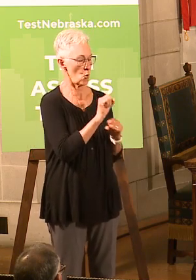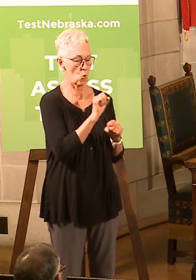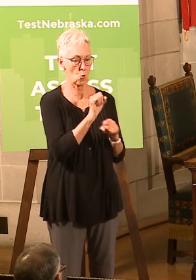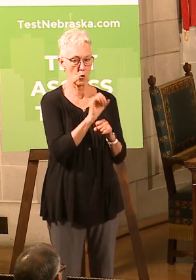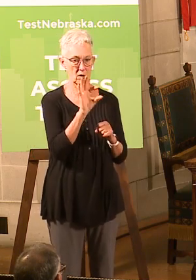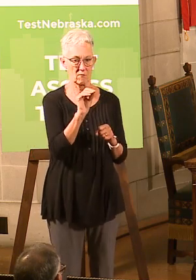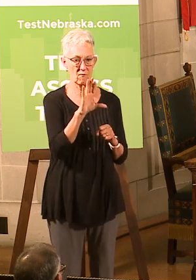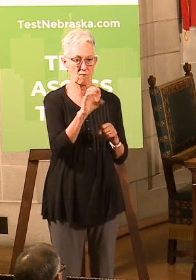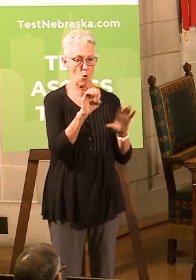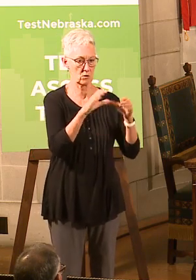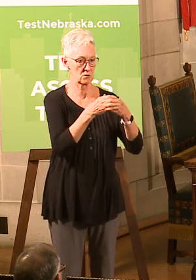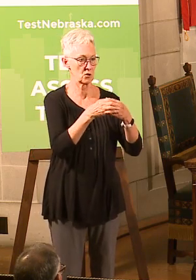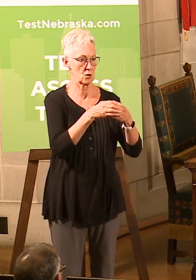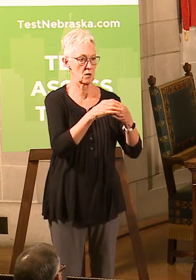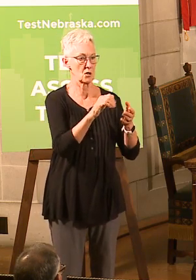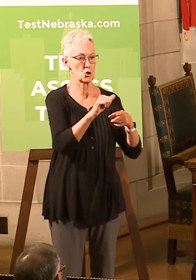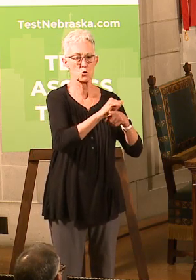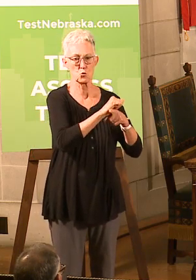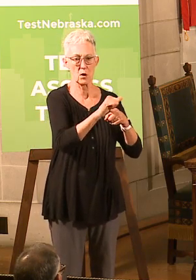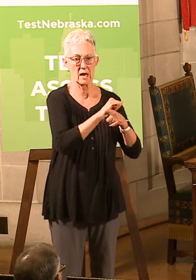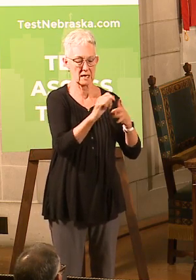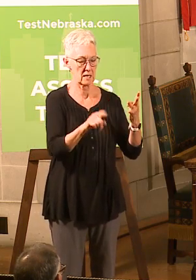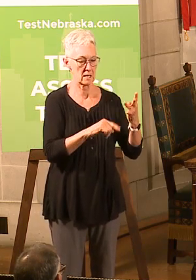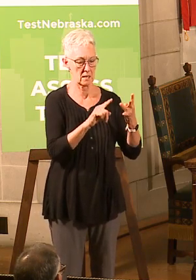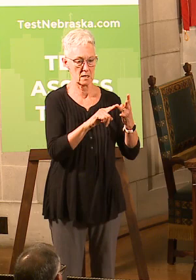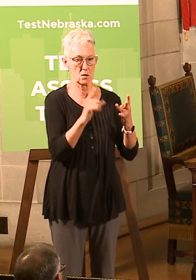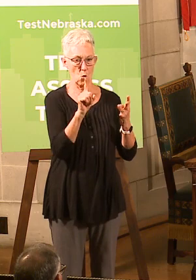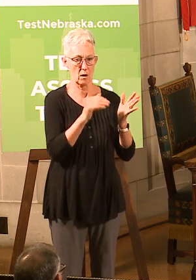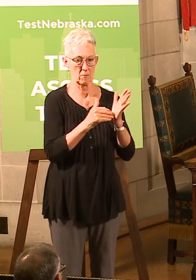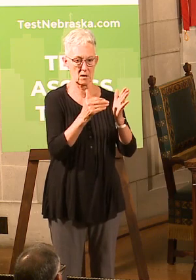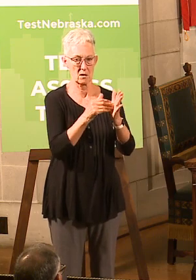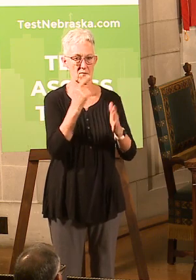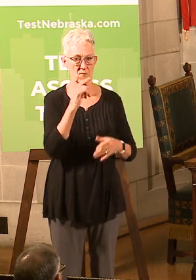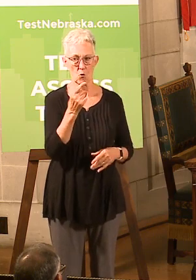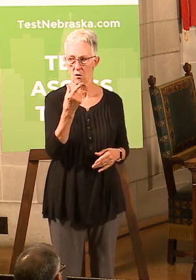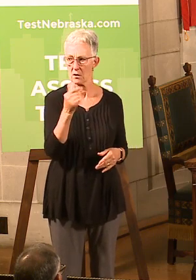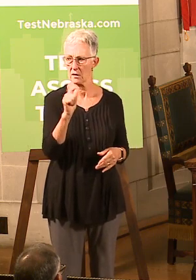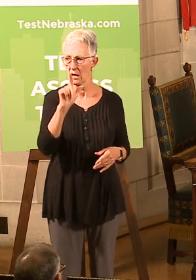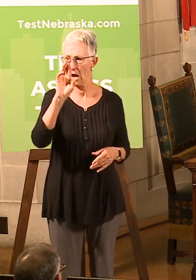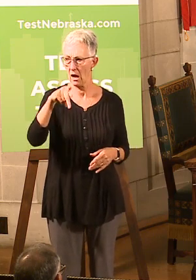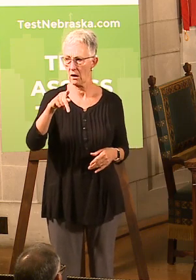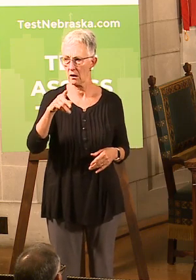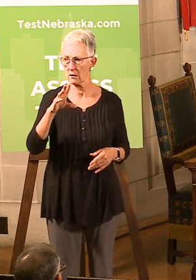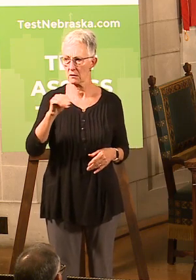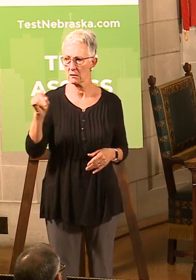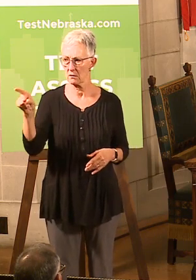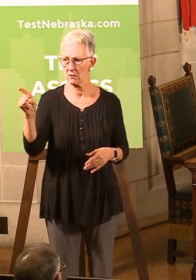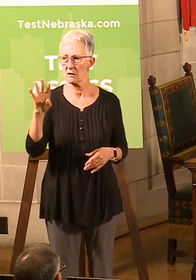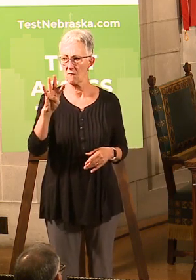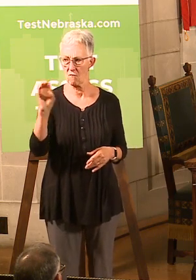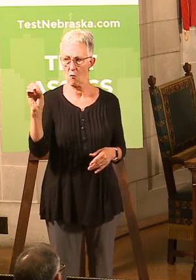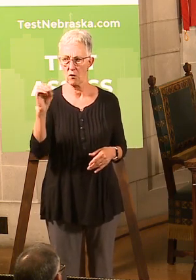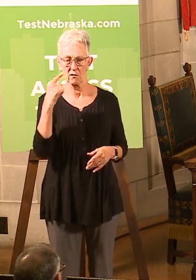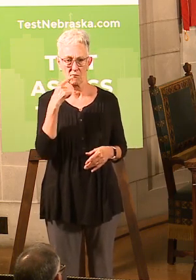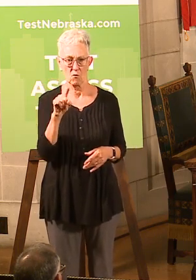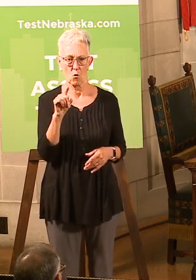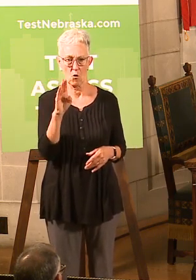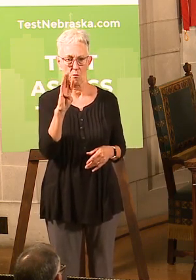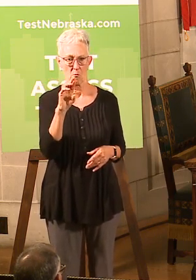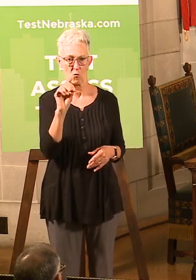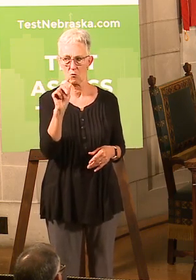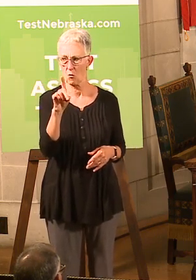retraining, $1 million for Gallup, right? And $40 for broadband. And $40 for broadband. Thank you.